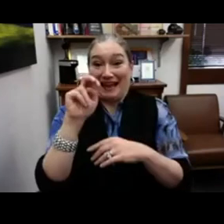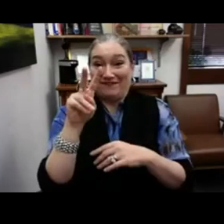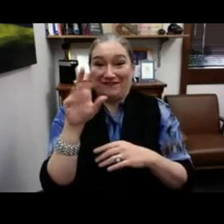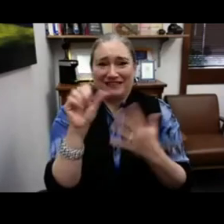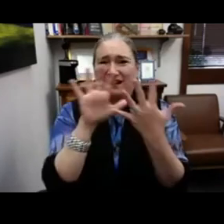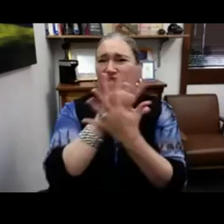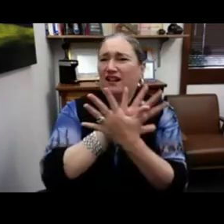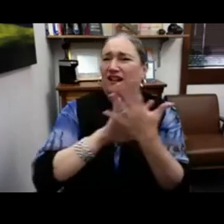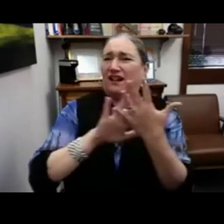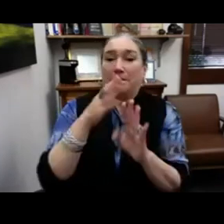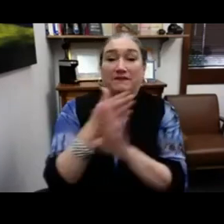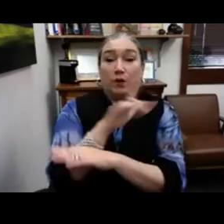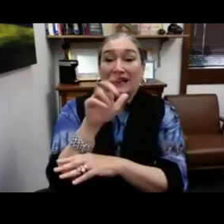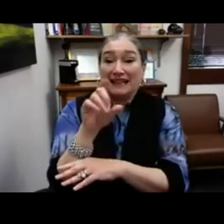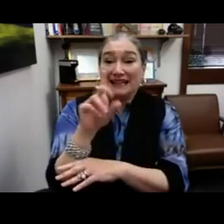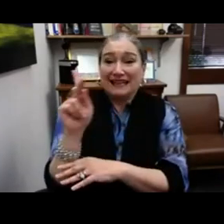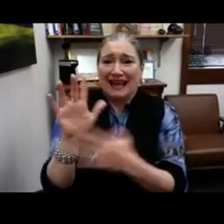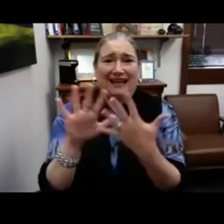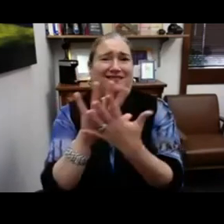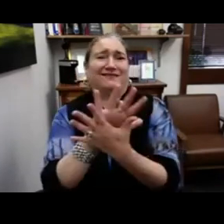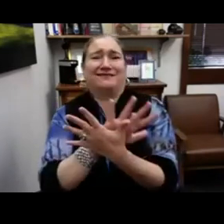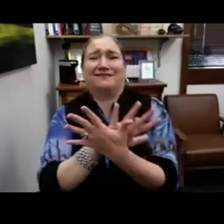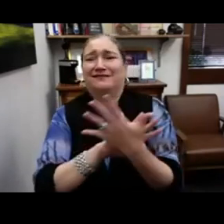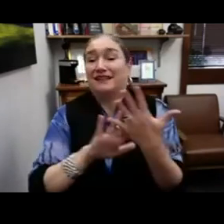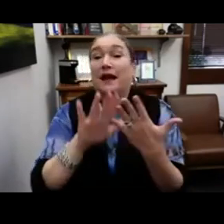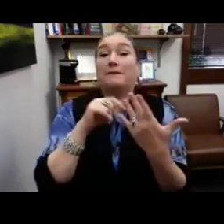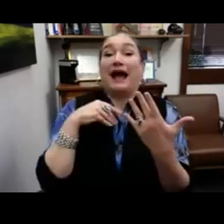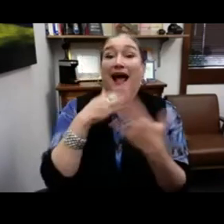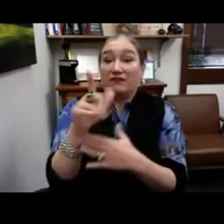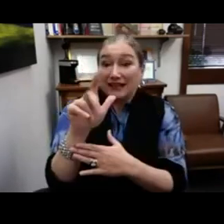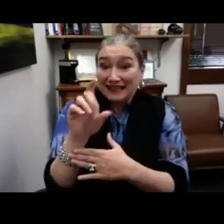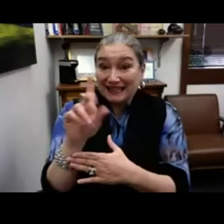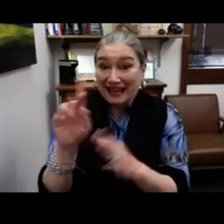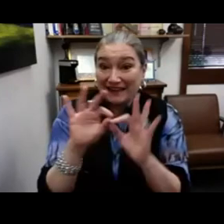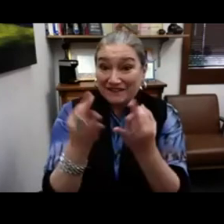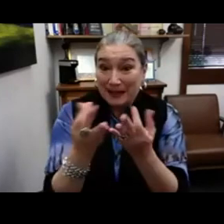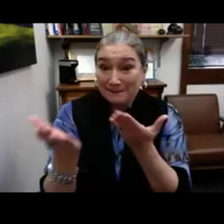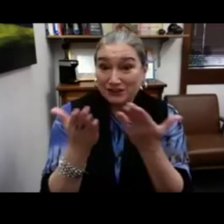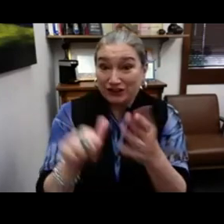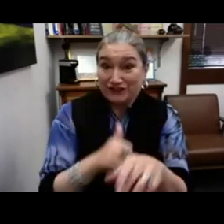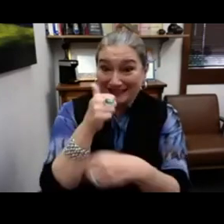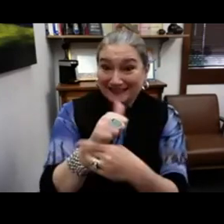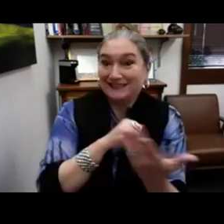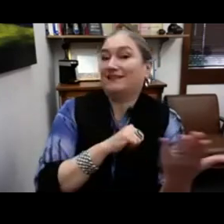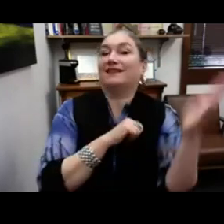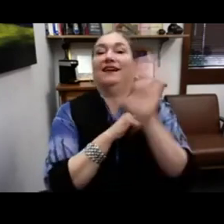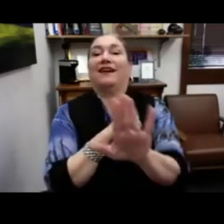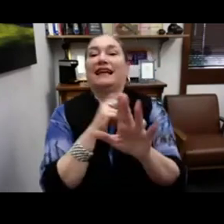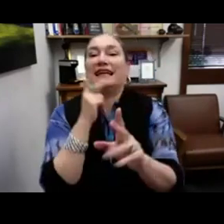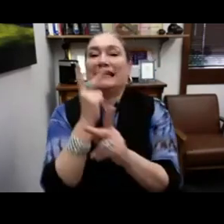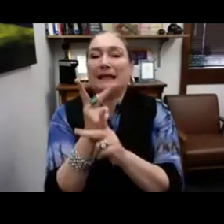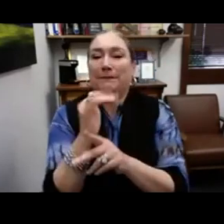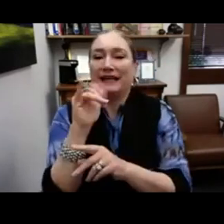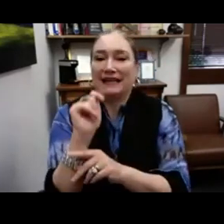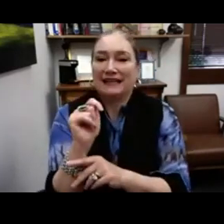This is Jayden. So this is two pieces for Jayden. Um, this is before lead K things were very blurry and fuzzy. And then after you